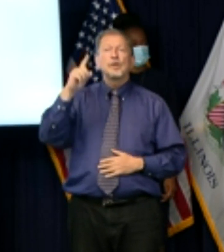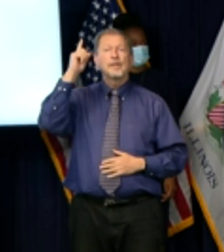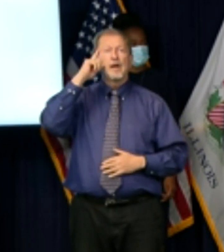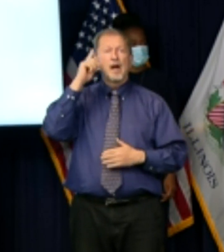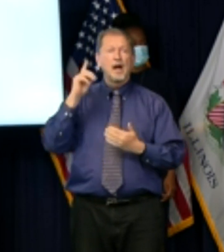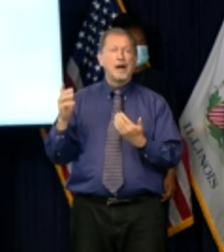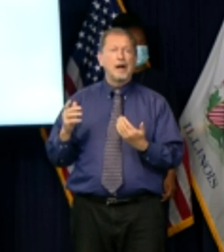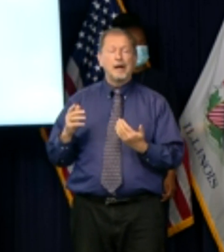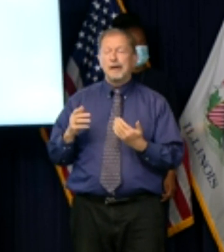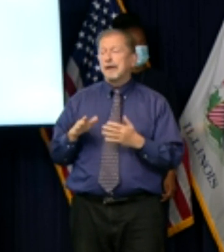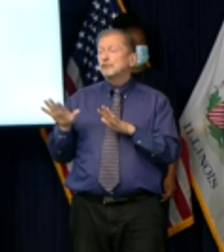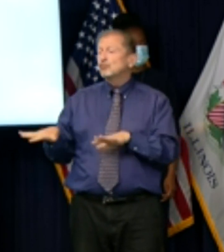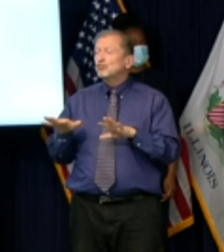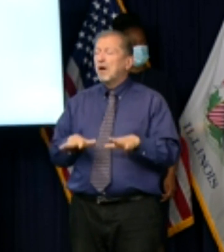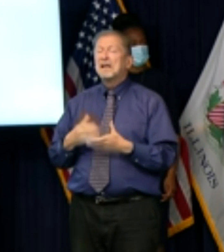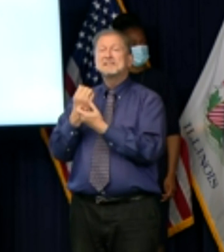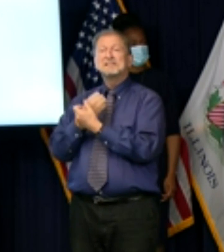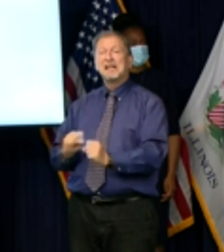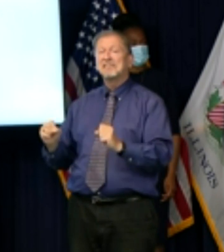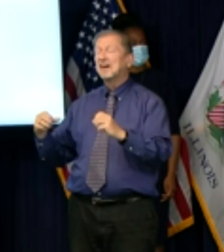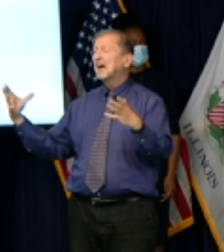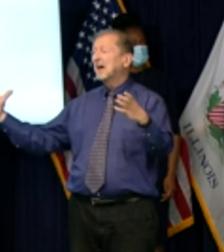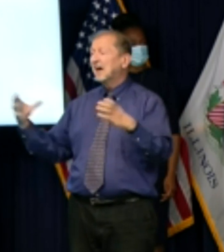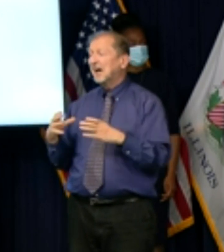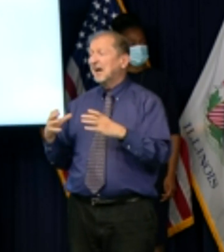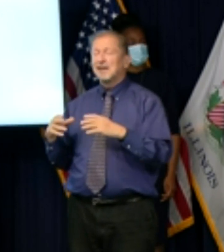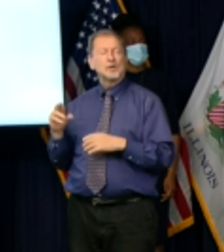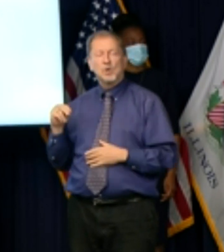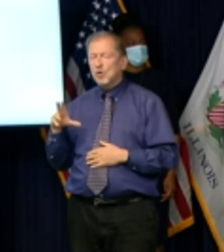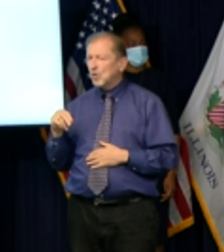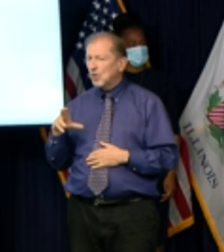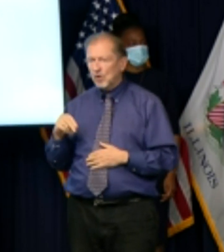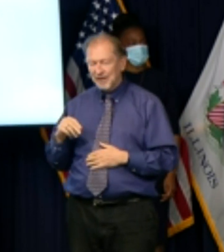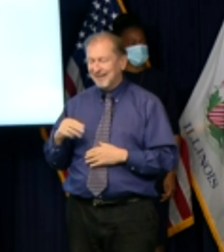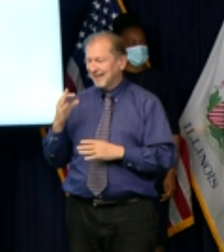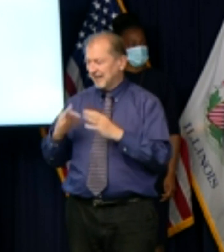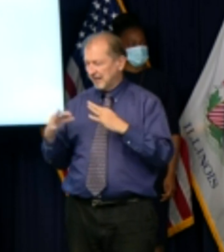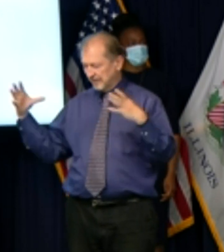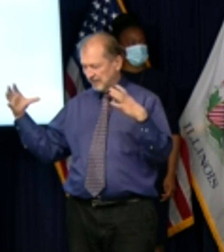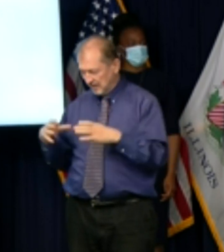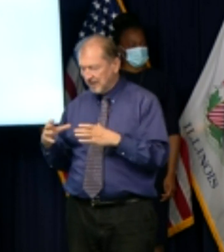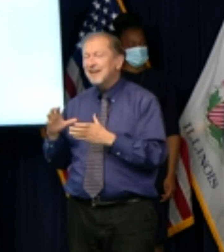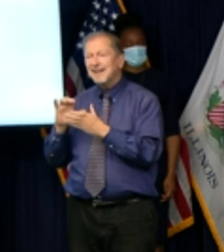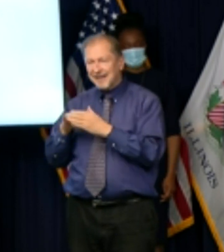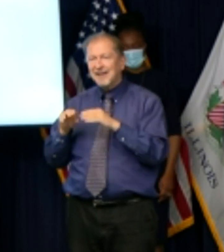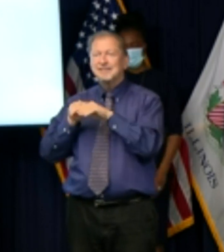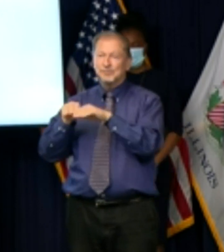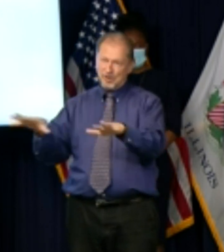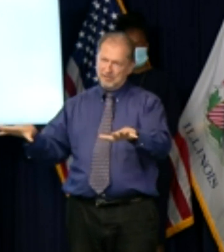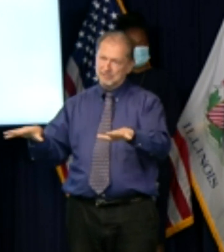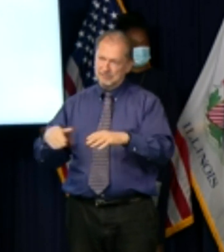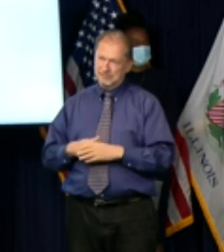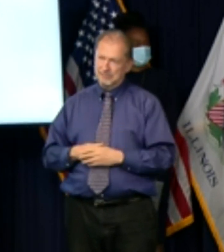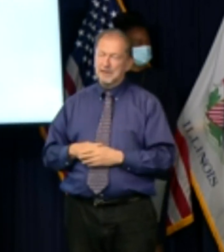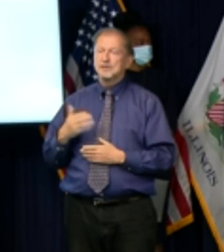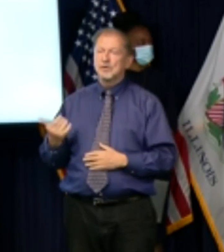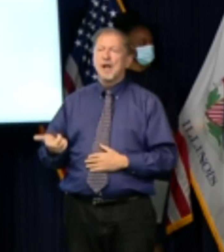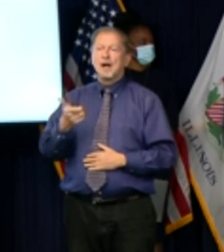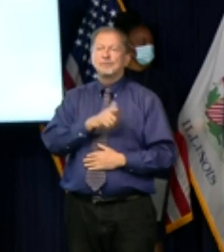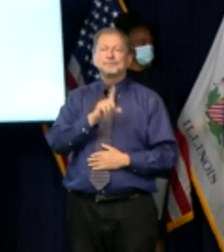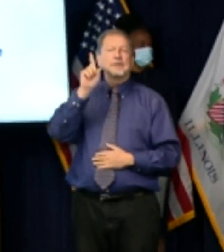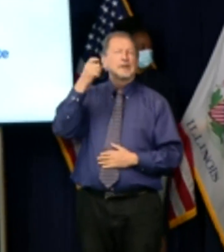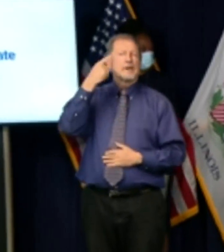a casual gathering each one has consequences thank you again let me now turn it back to governor pritzker